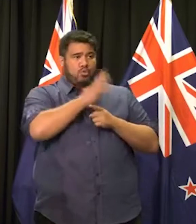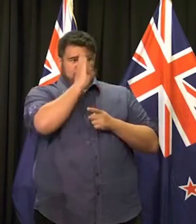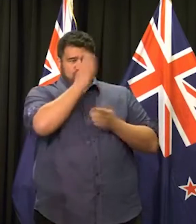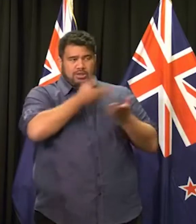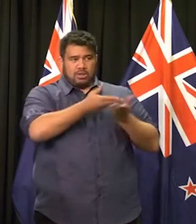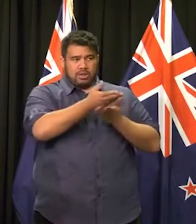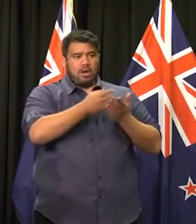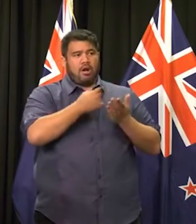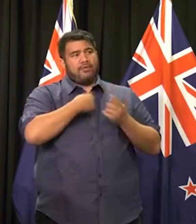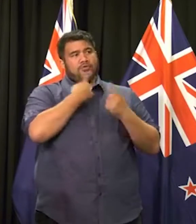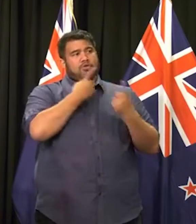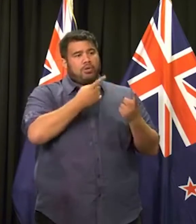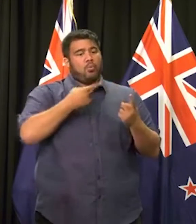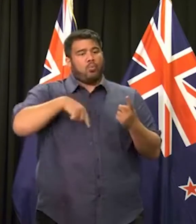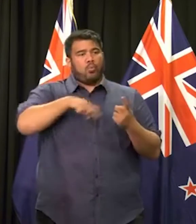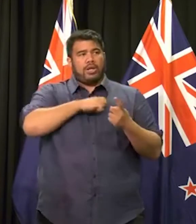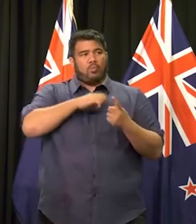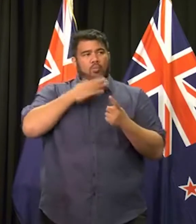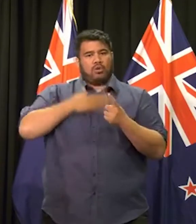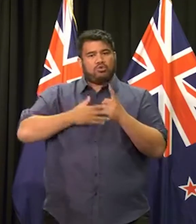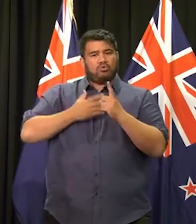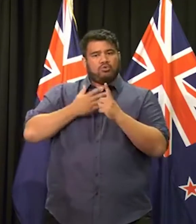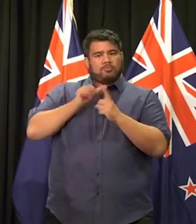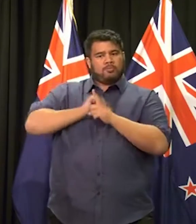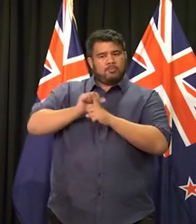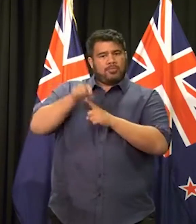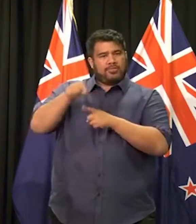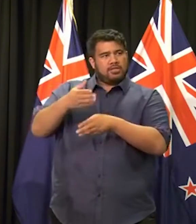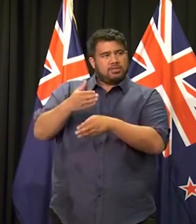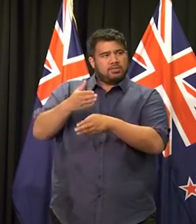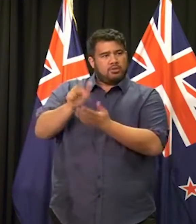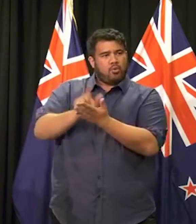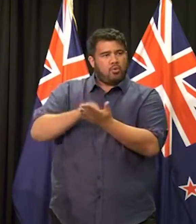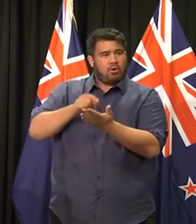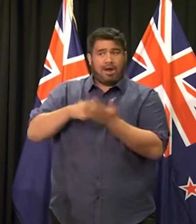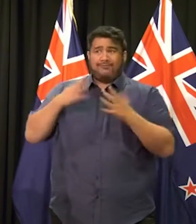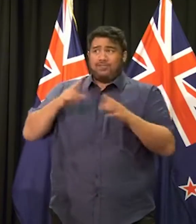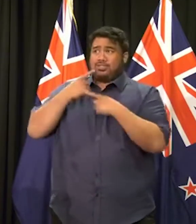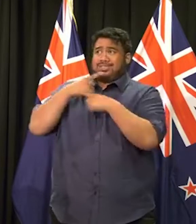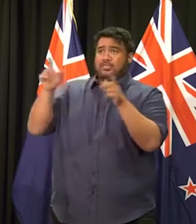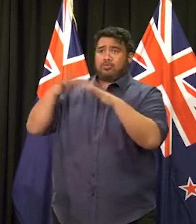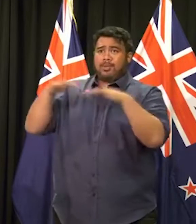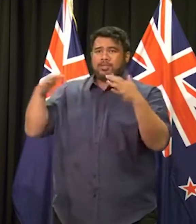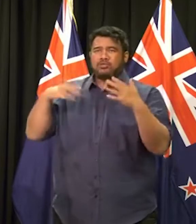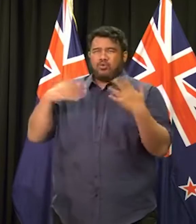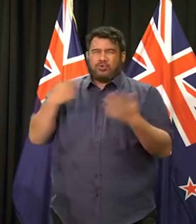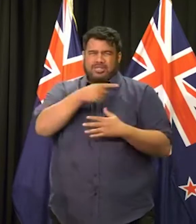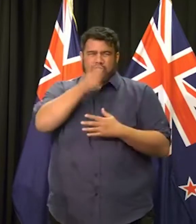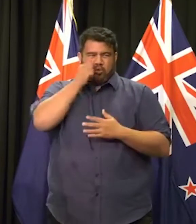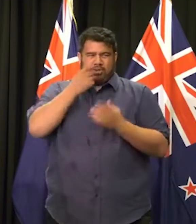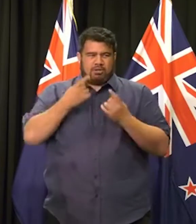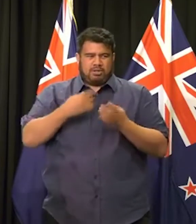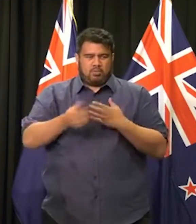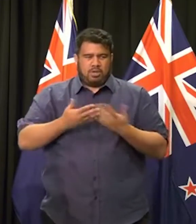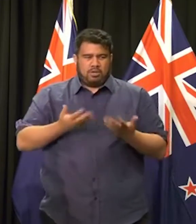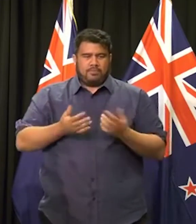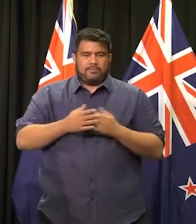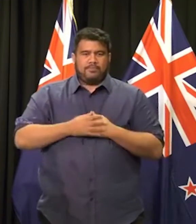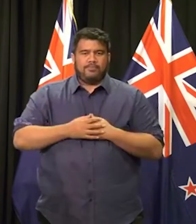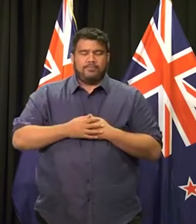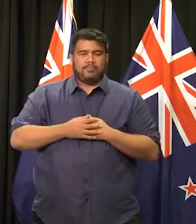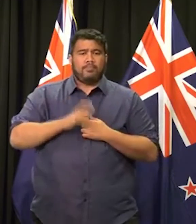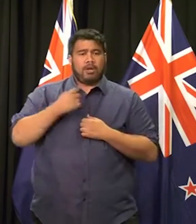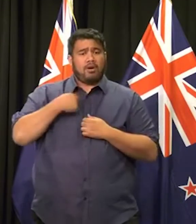uh, that we will be pursuing some work in this area. Obviously, I've stated that publicly, so he, he obviously was already aware of that. And I did